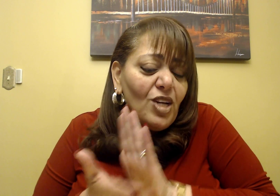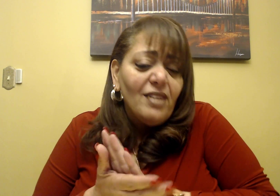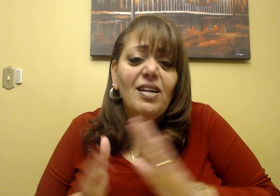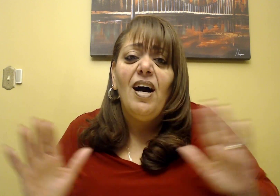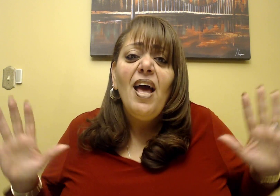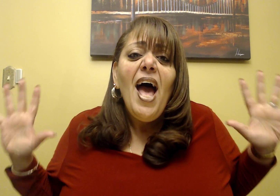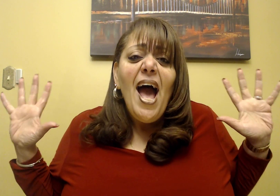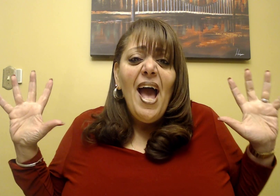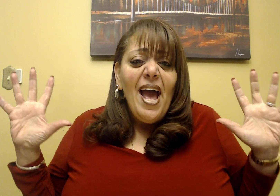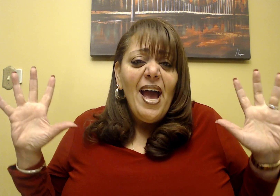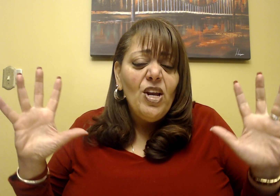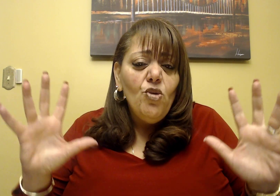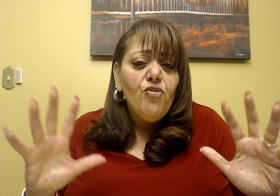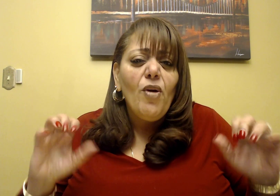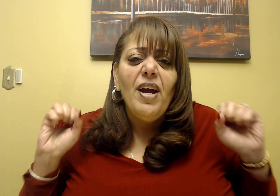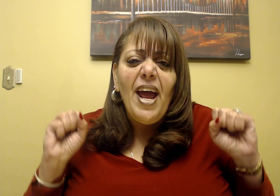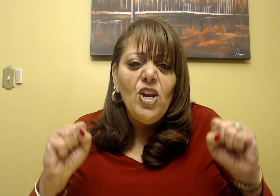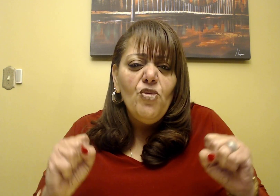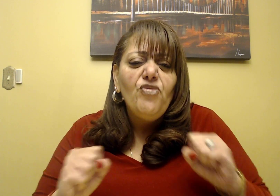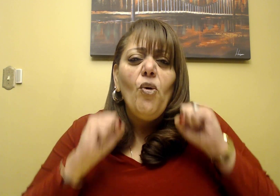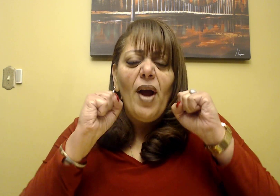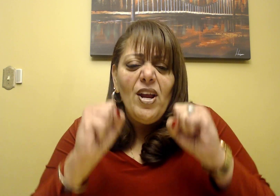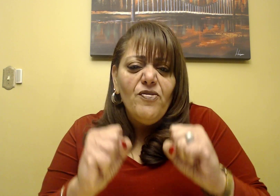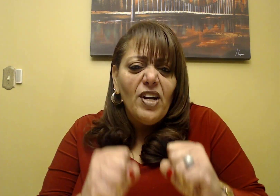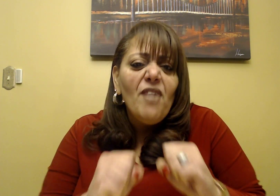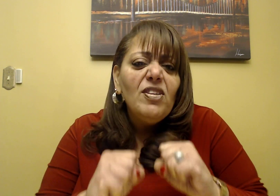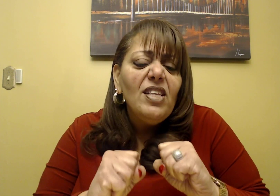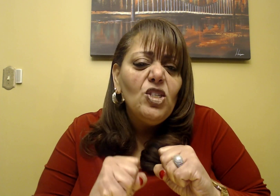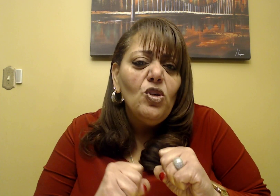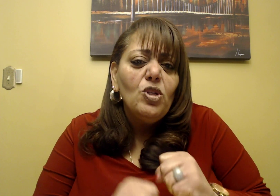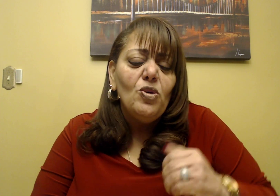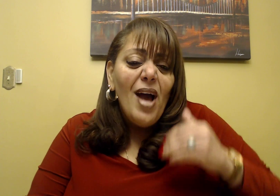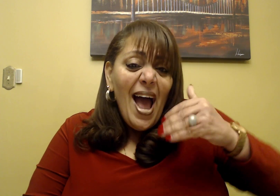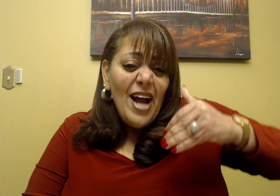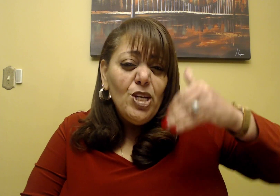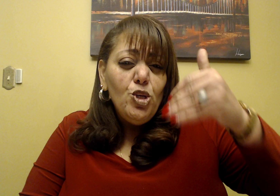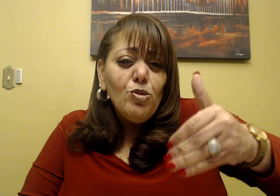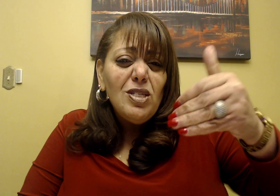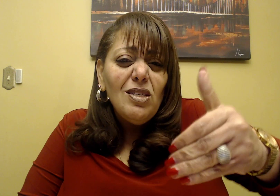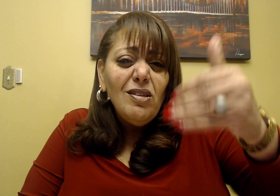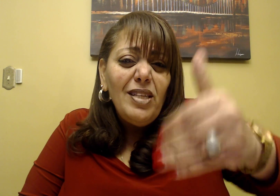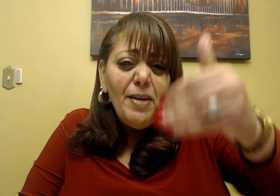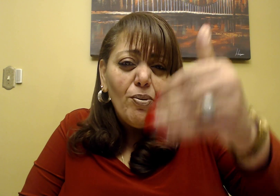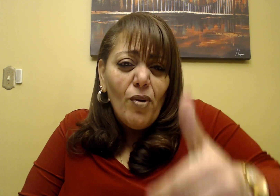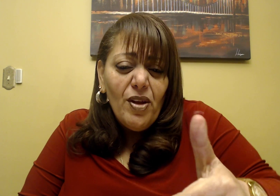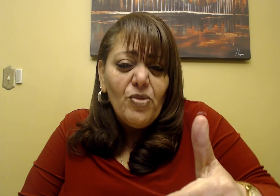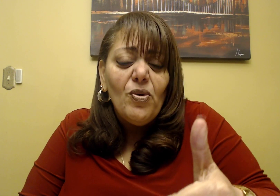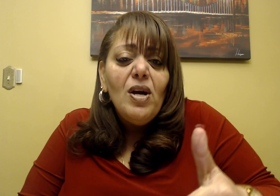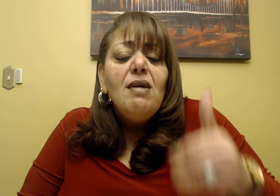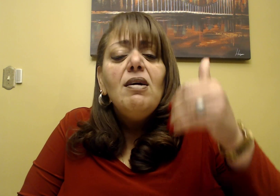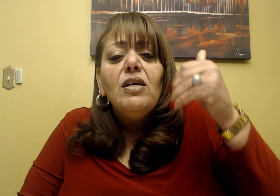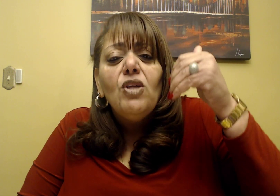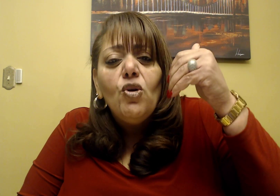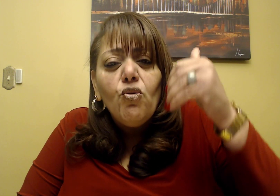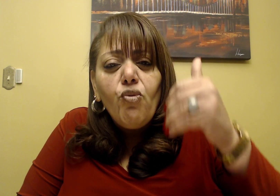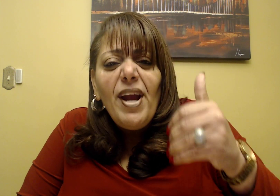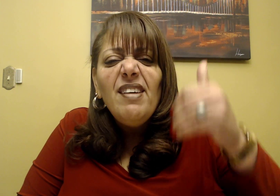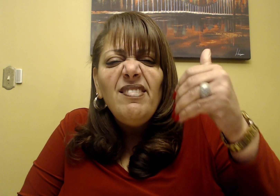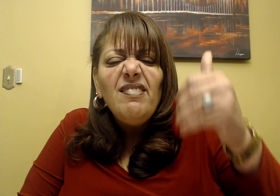child of God, and you've ran and you fought and you've done everything that you know to do and you still need breakthrough. The greatest thing